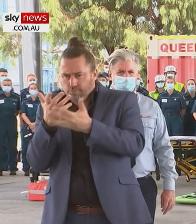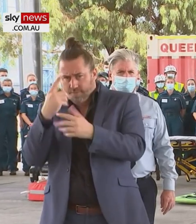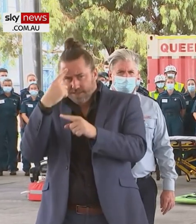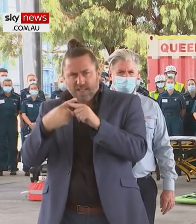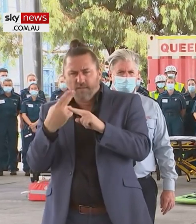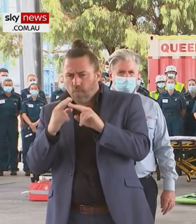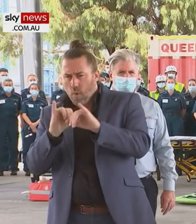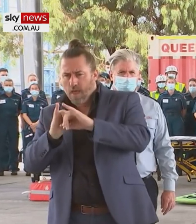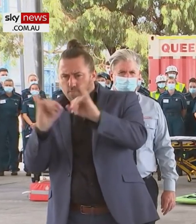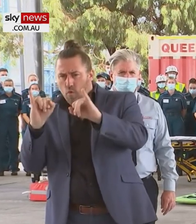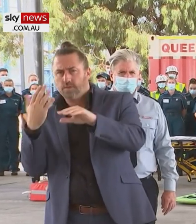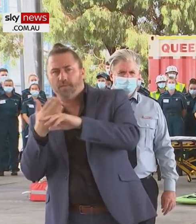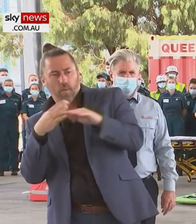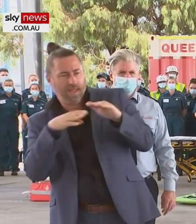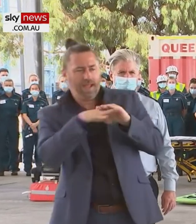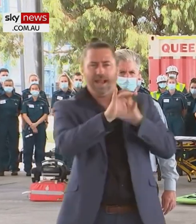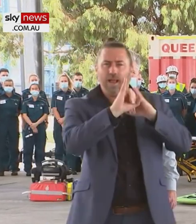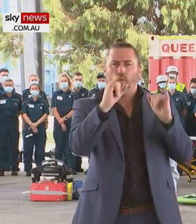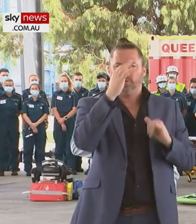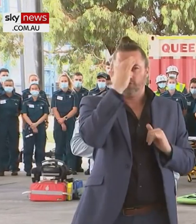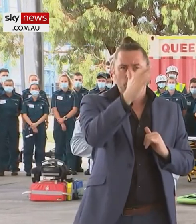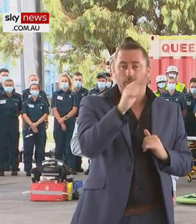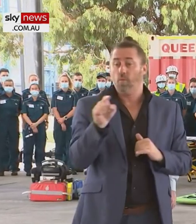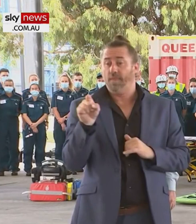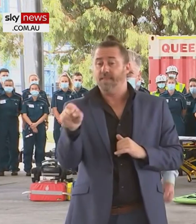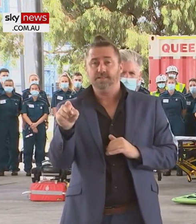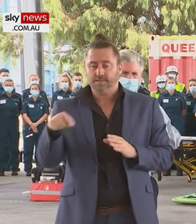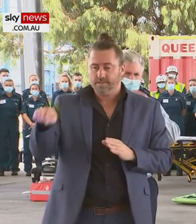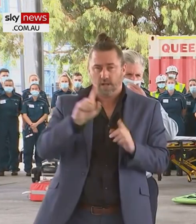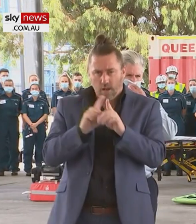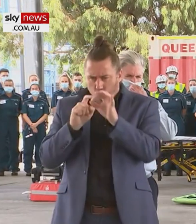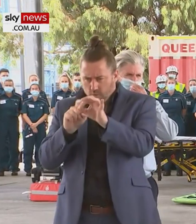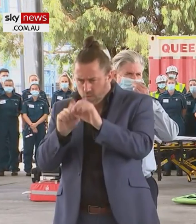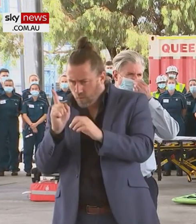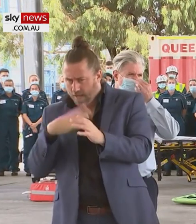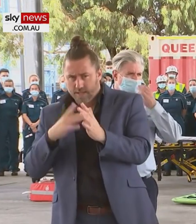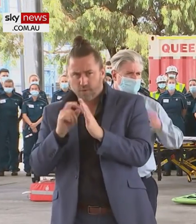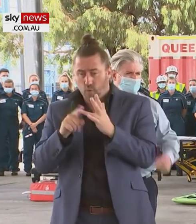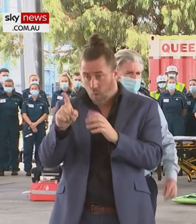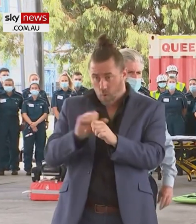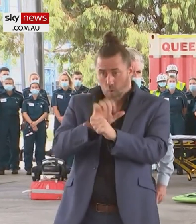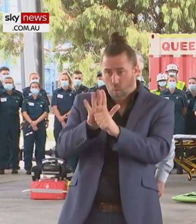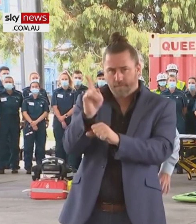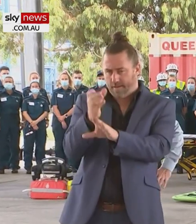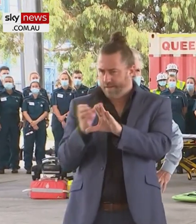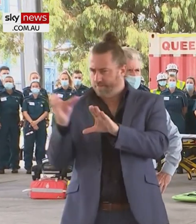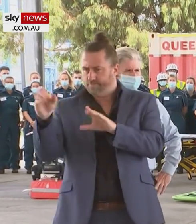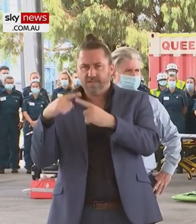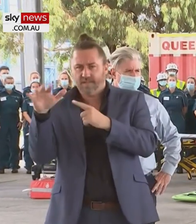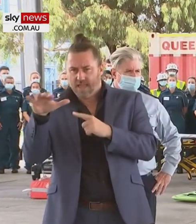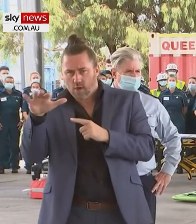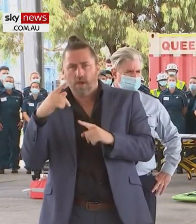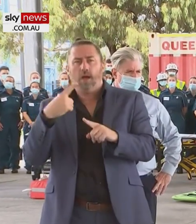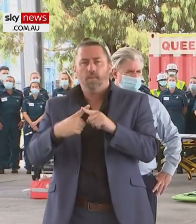new buildings are really helping to help with triaging of COVID patients, but also the